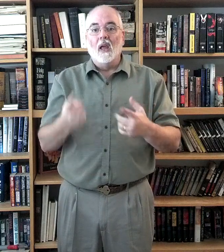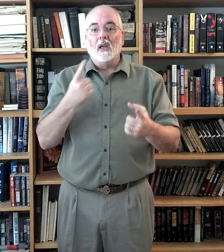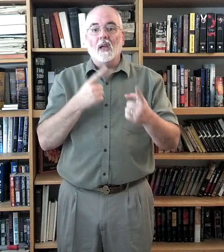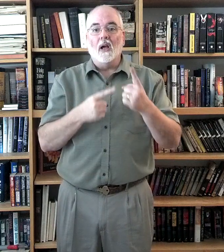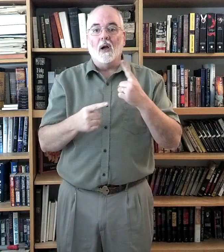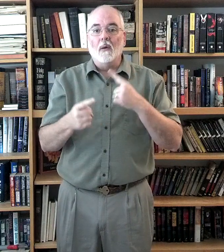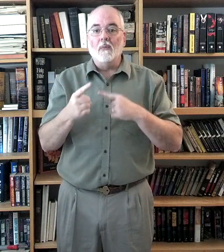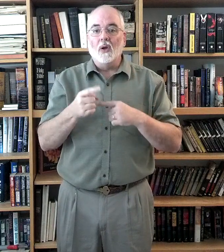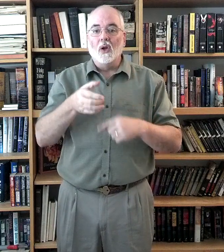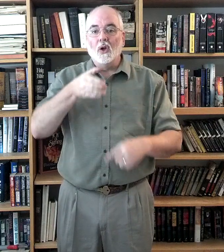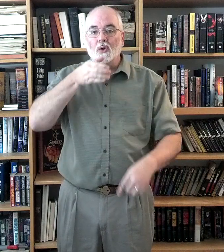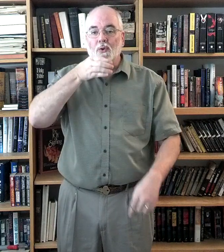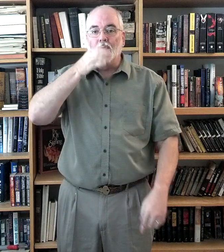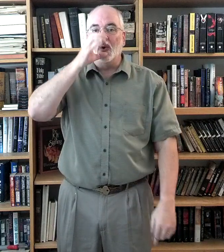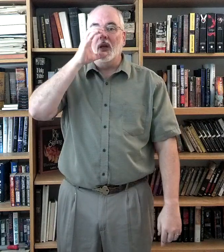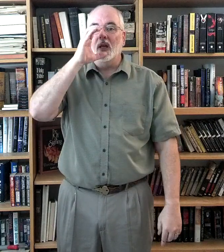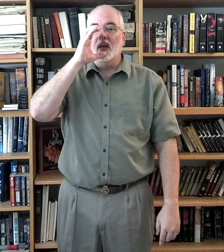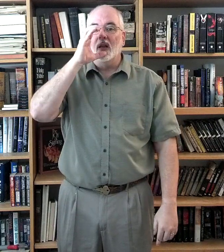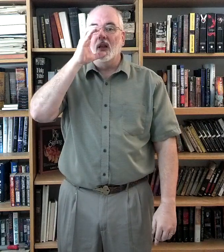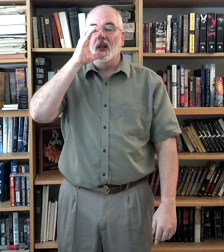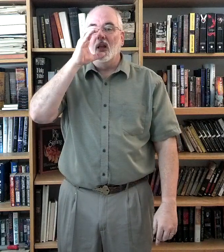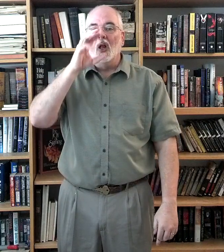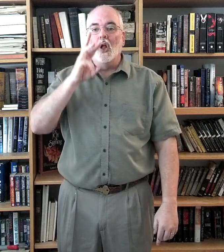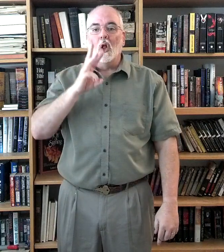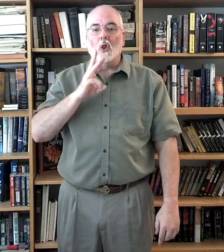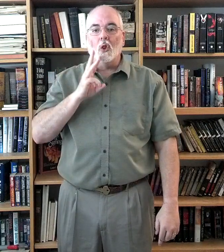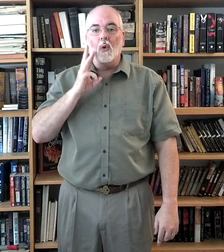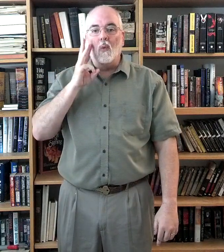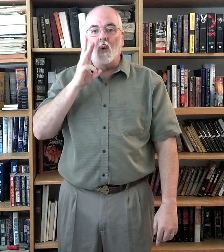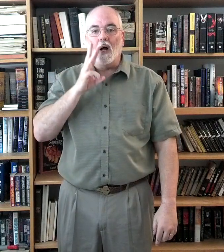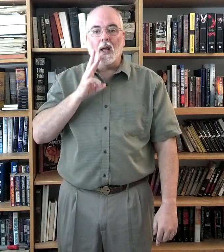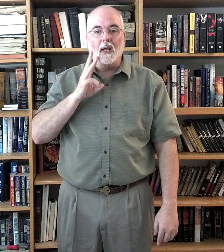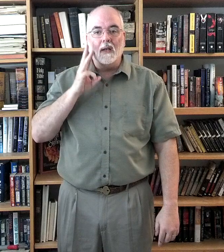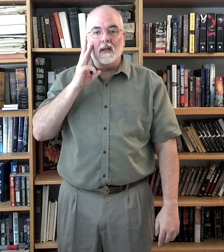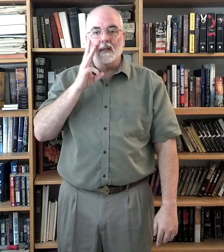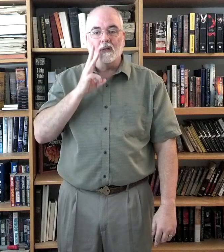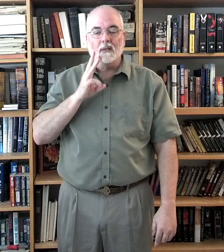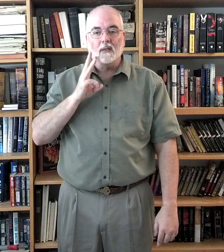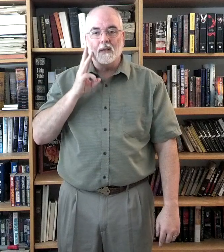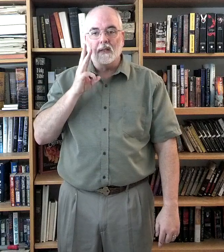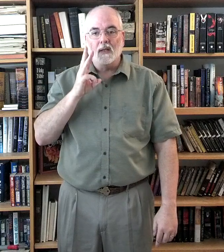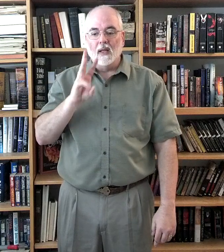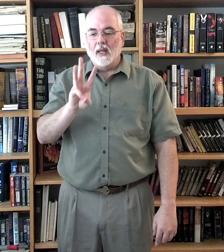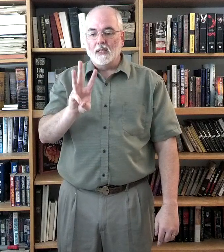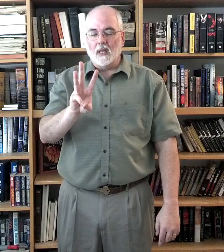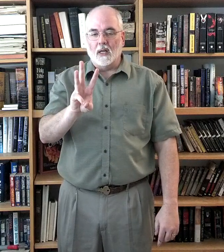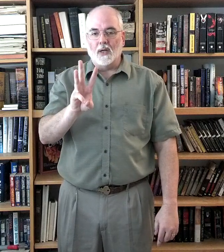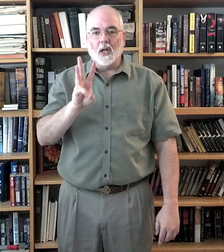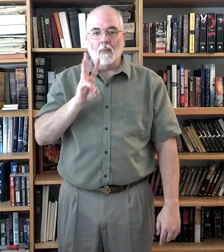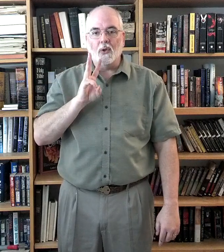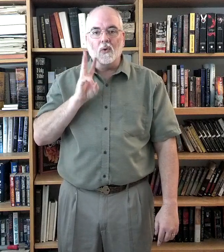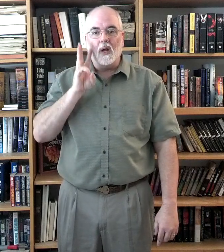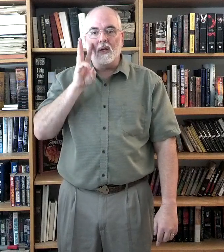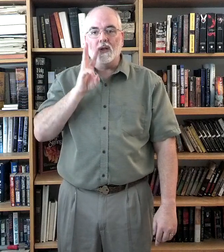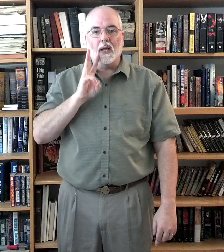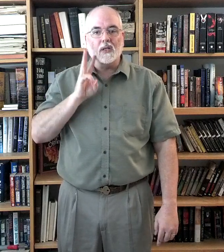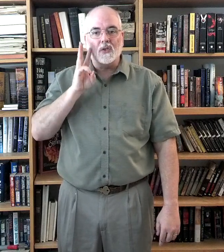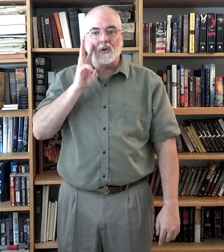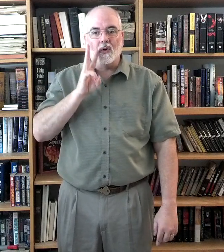Come. Drink. The wine. The letter W. you kind of circle